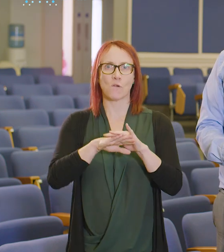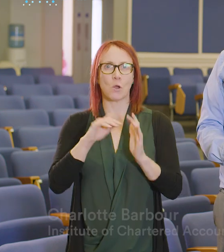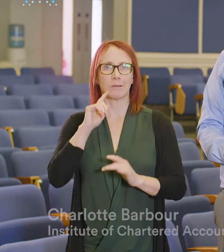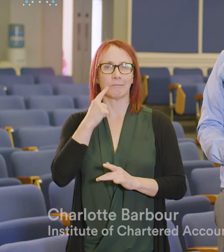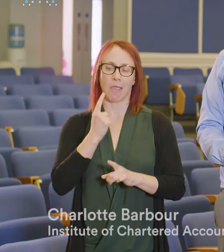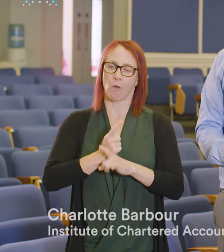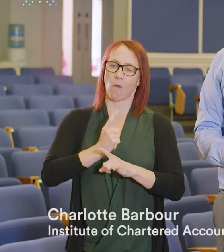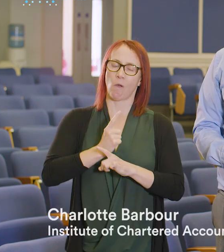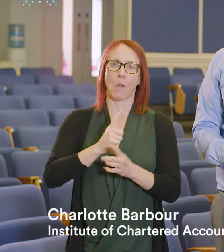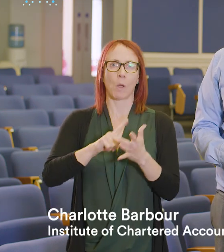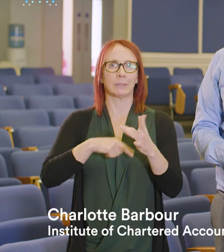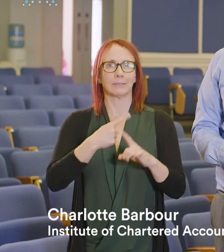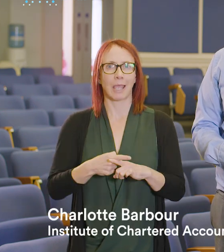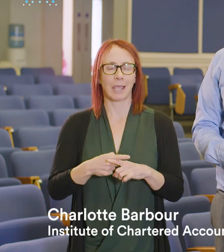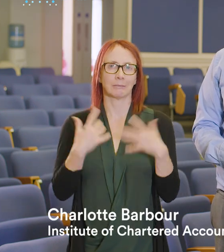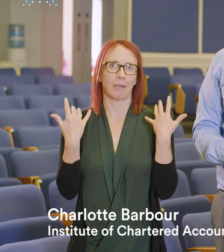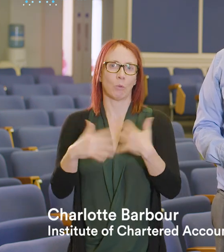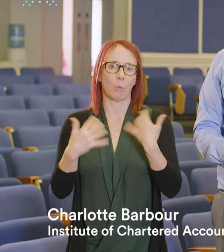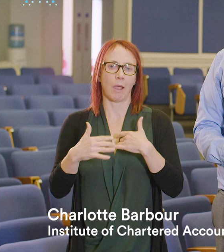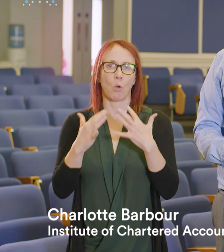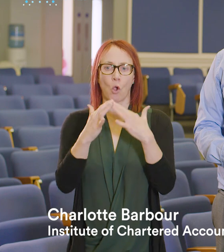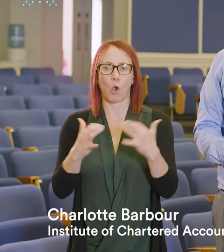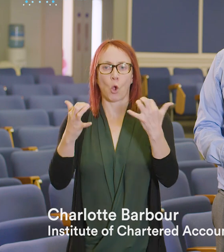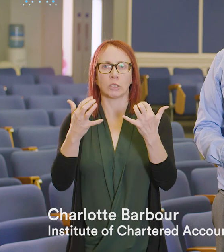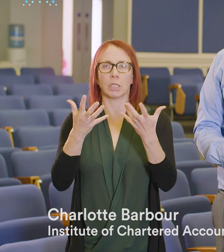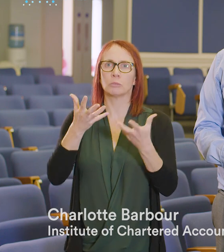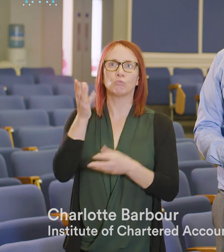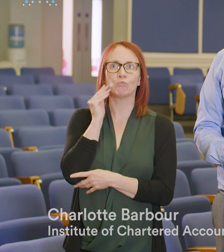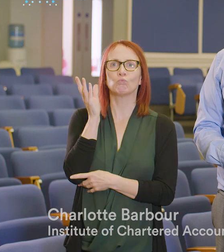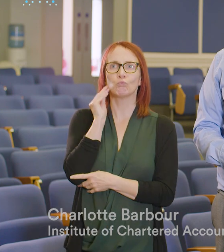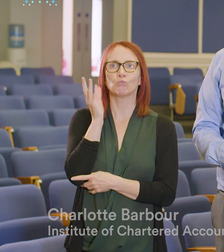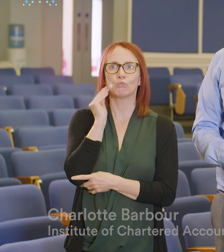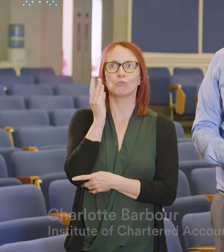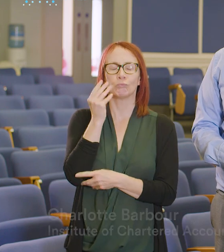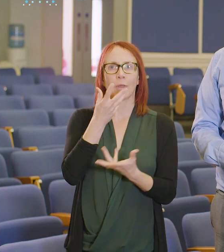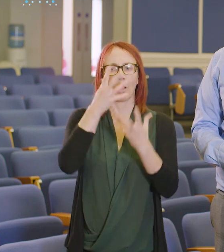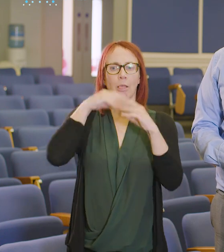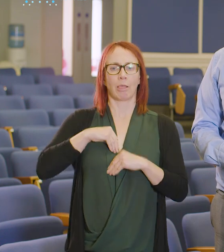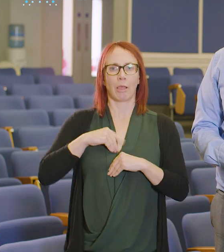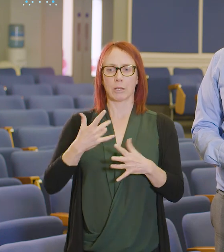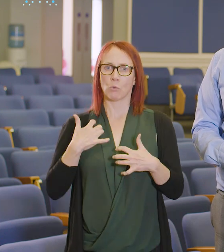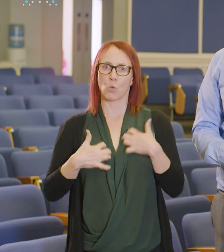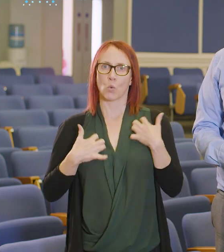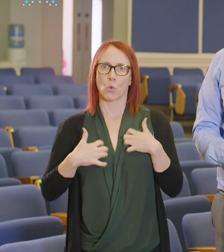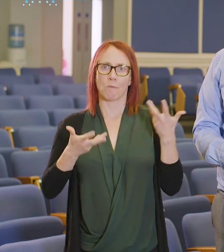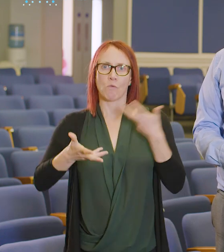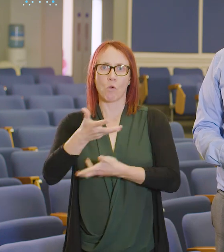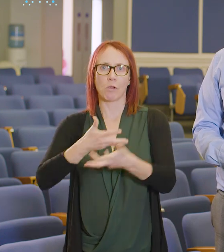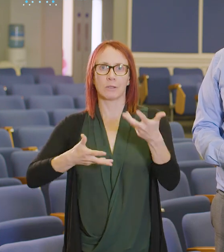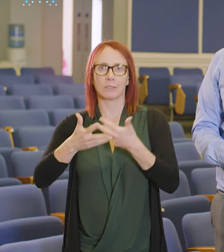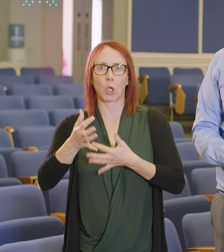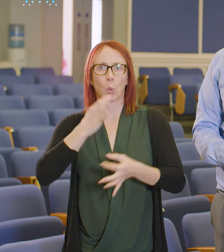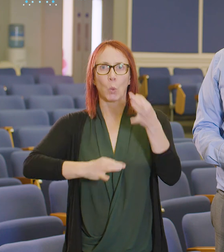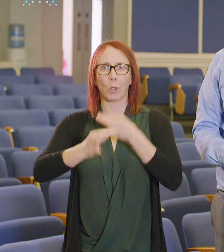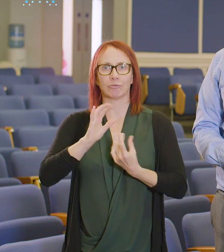I'm actually an audience that I think sat and listened to us and have engaged with us and I'm really looking forward to the question sessions that we have shortly and it would be